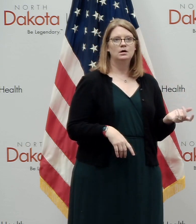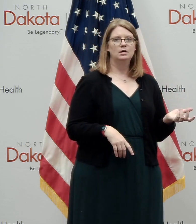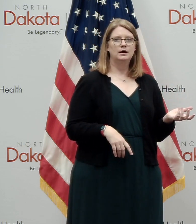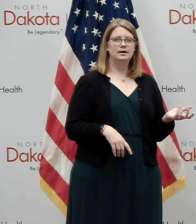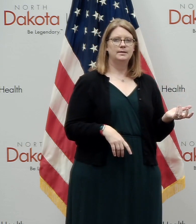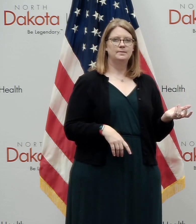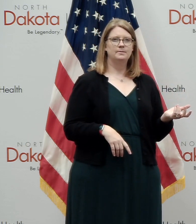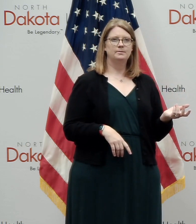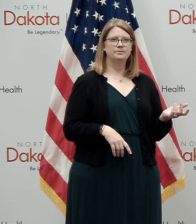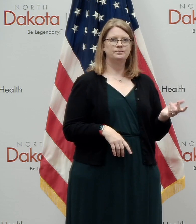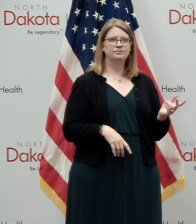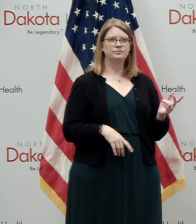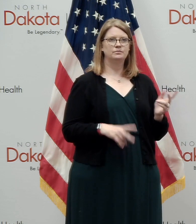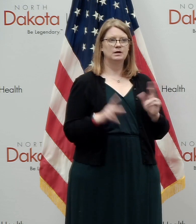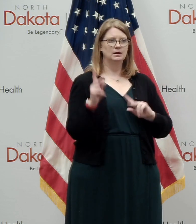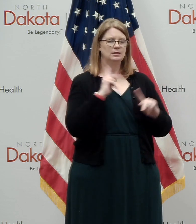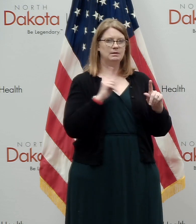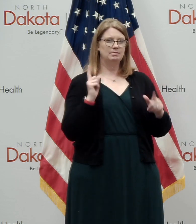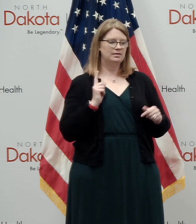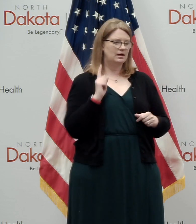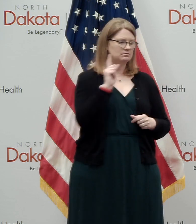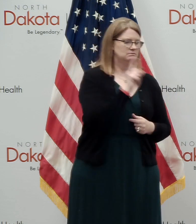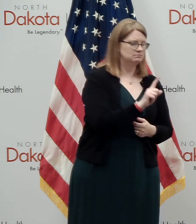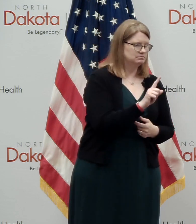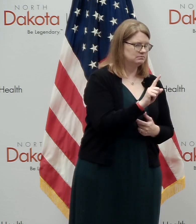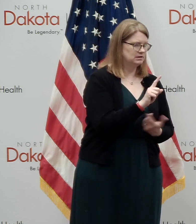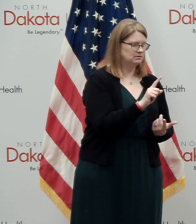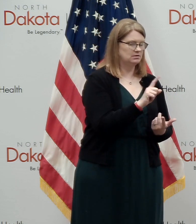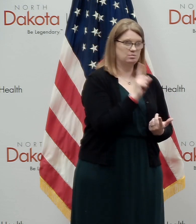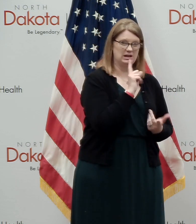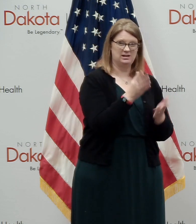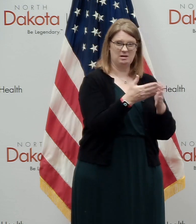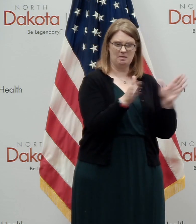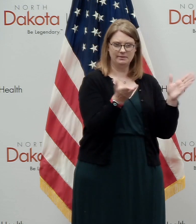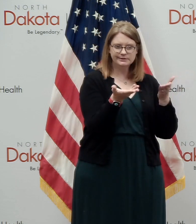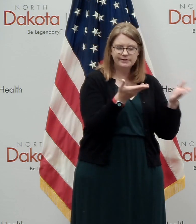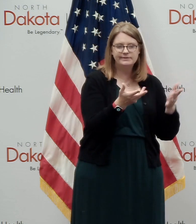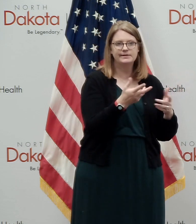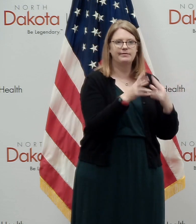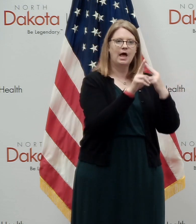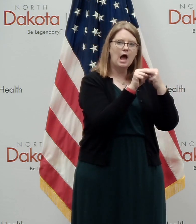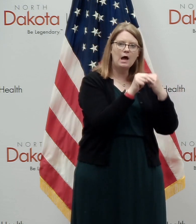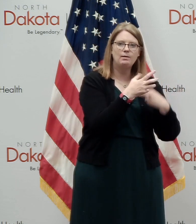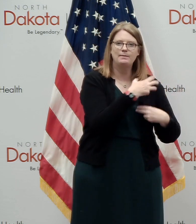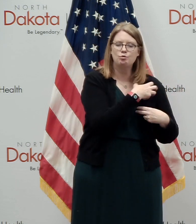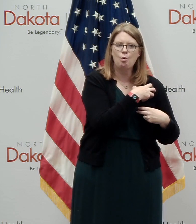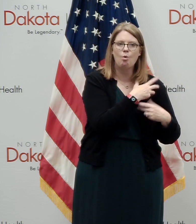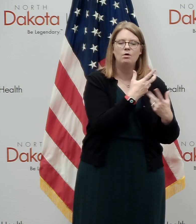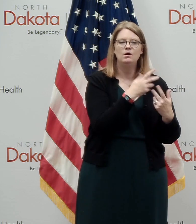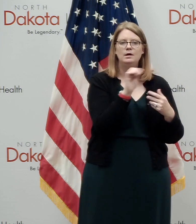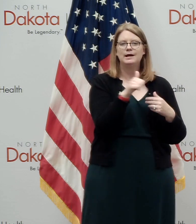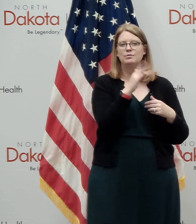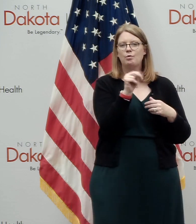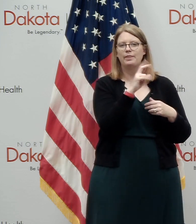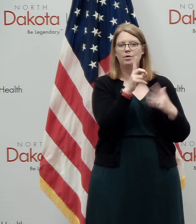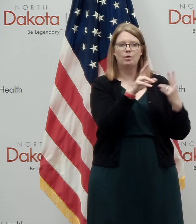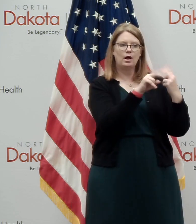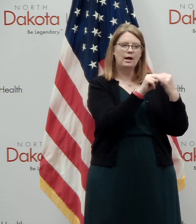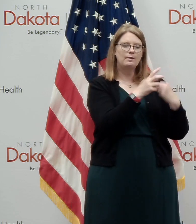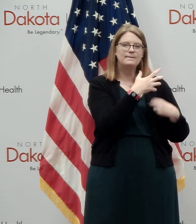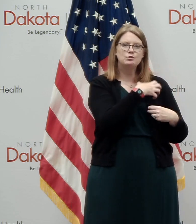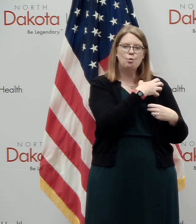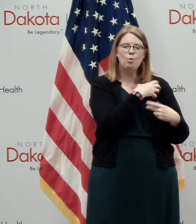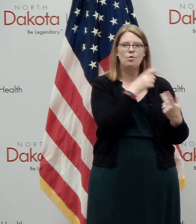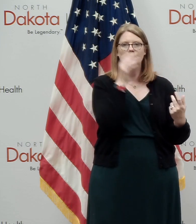come upon those are the public servants are, that I was just talking about, whether it's our highway patrolman, talk to anybody in the North Dakota highway patrolman,